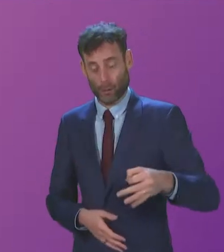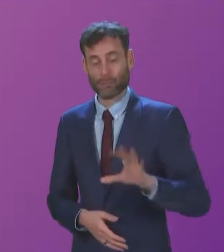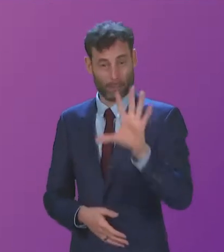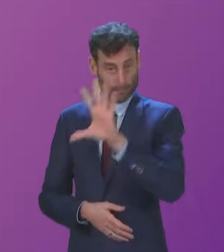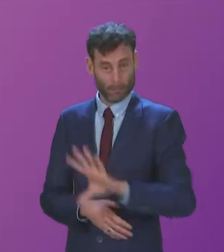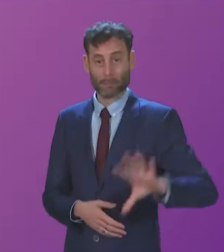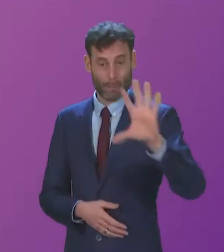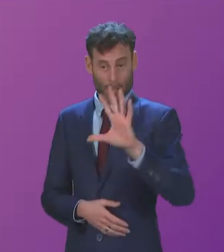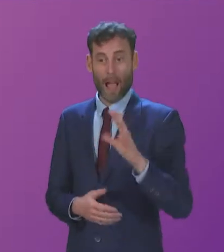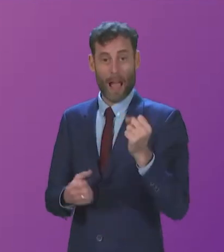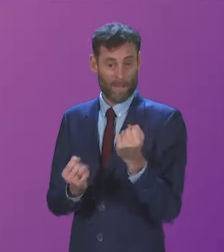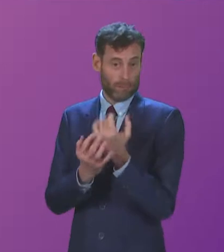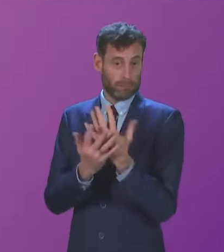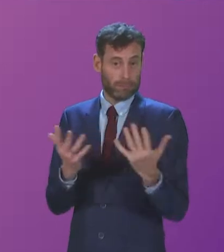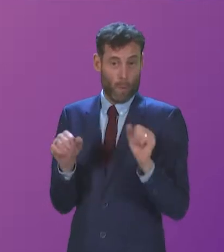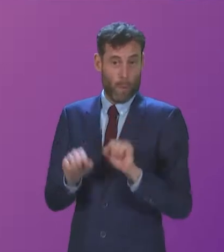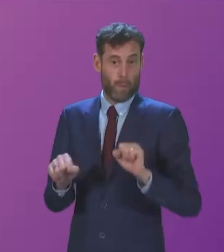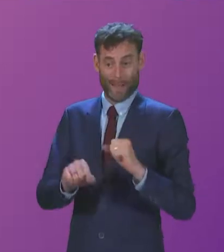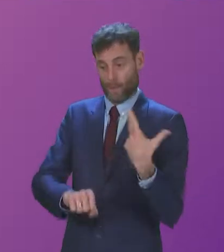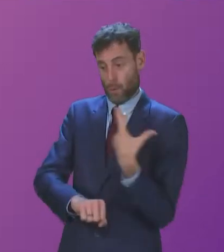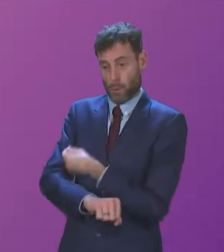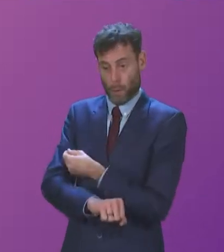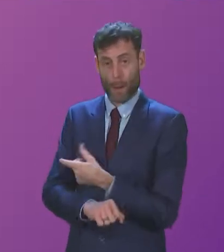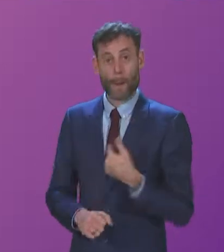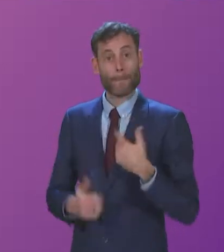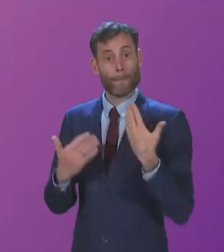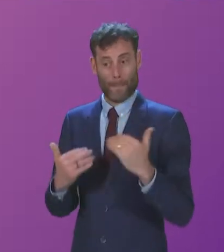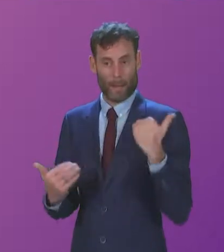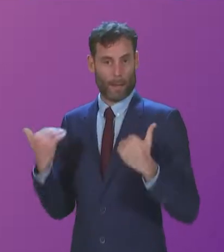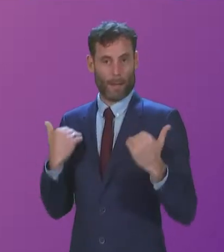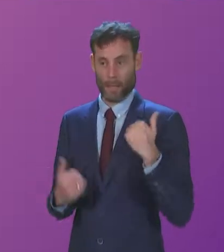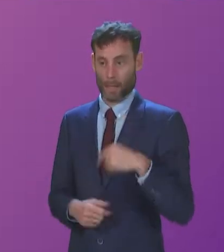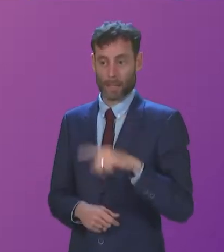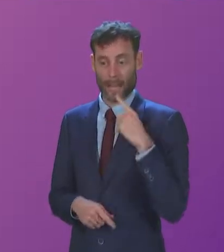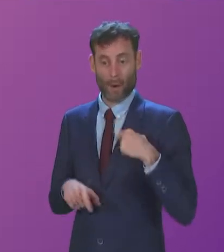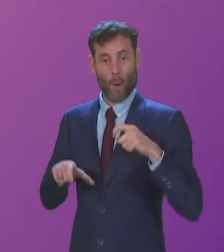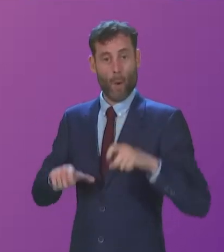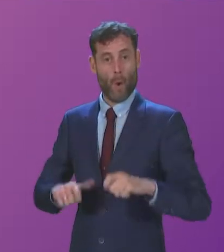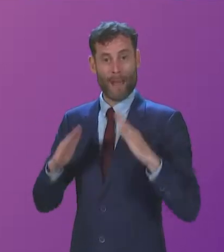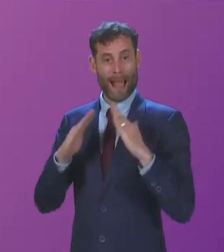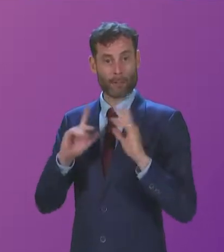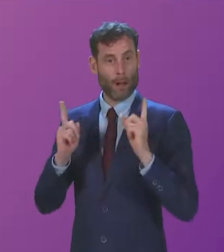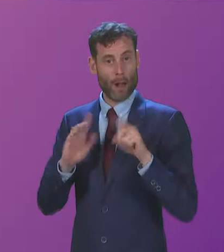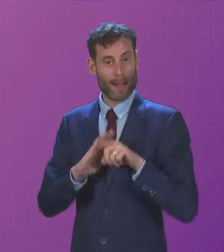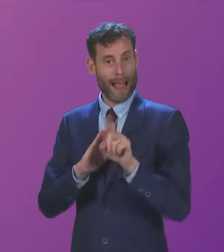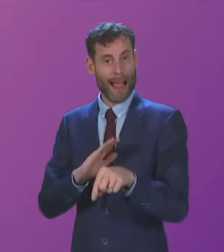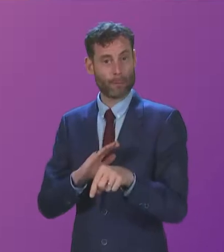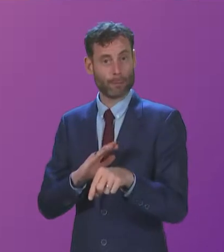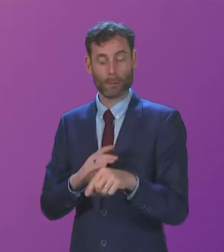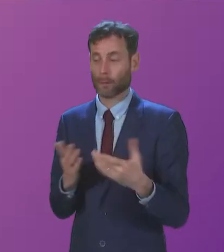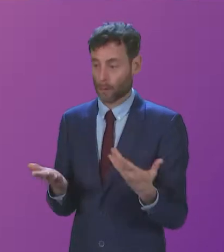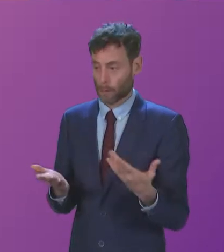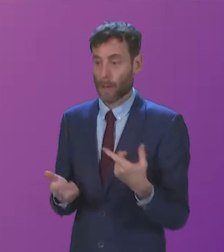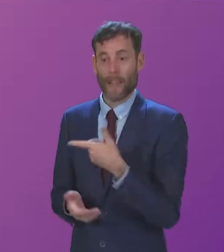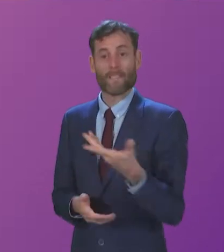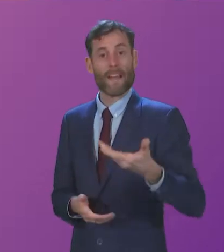board area who are waiting for their boosters. And I've also been contacted by constituents who are housebound, but have not been registered as such, and so have been given appointments